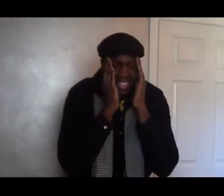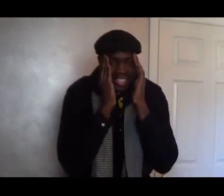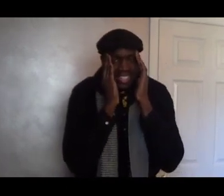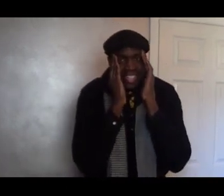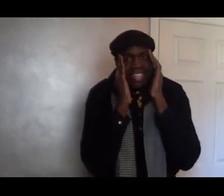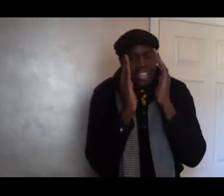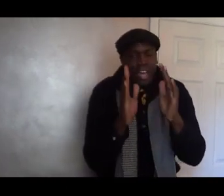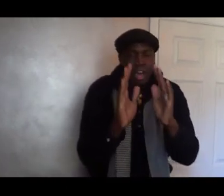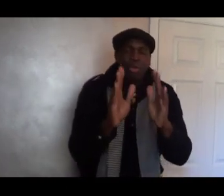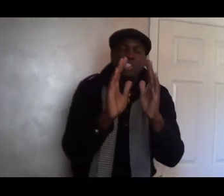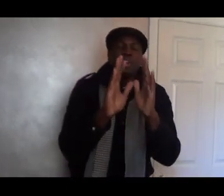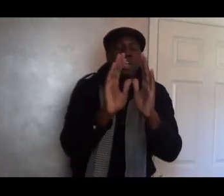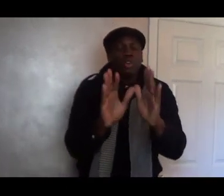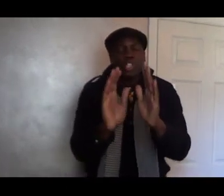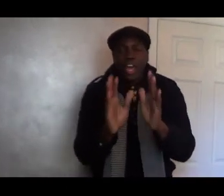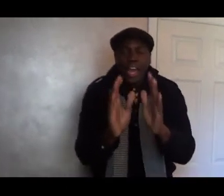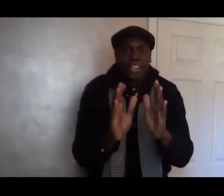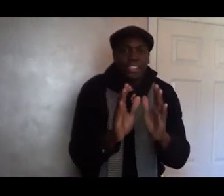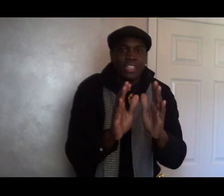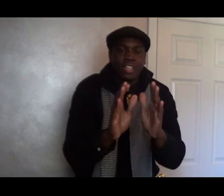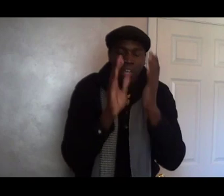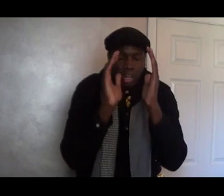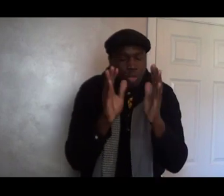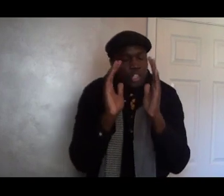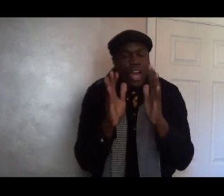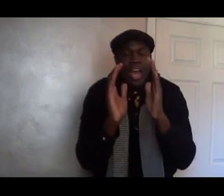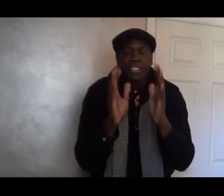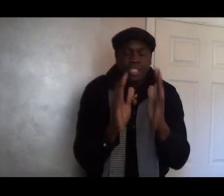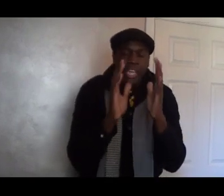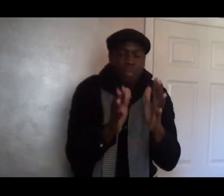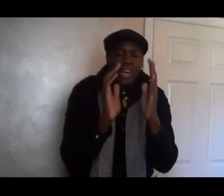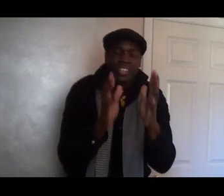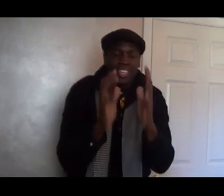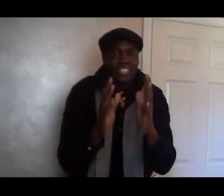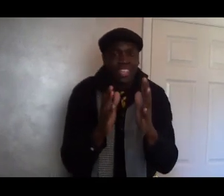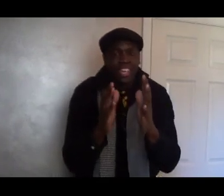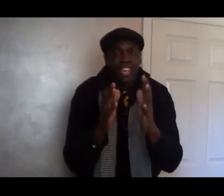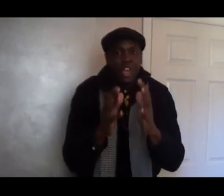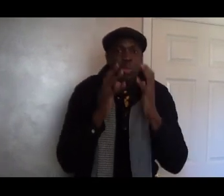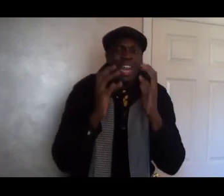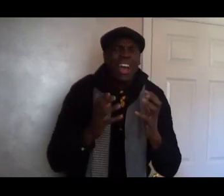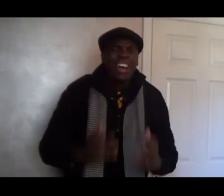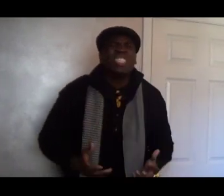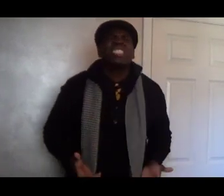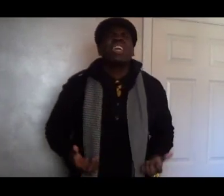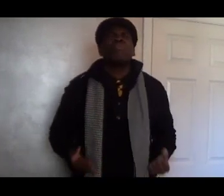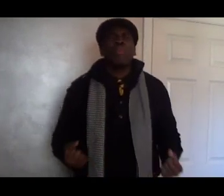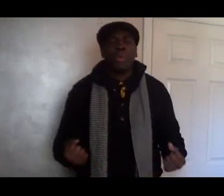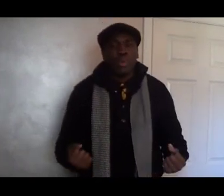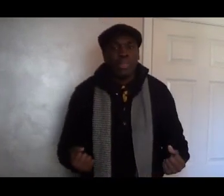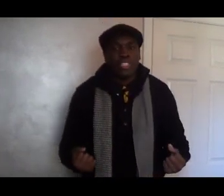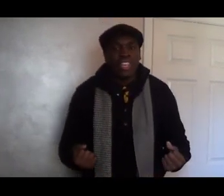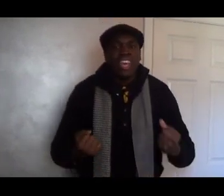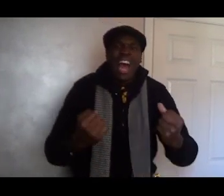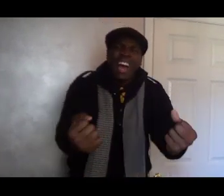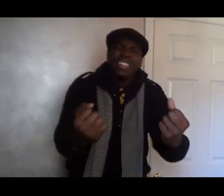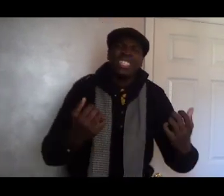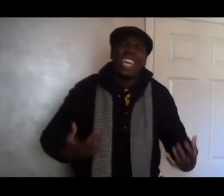this. I want you to close your eyes. Close your eyes and think about this. When I understand my purpose, I understand